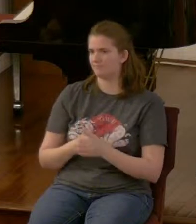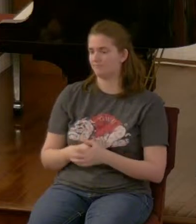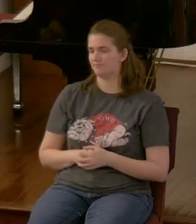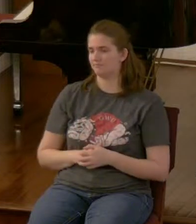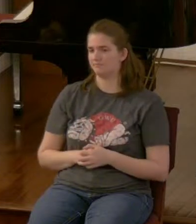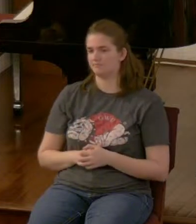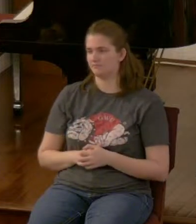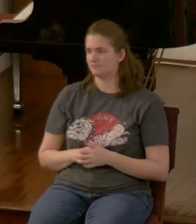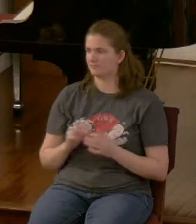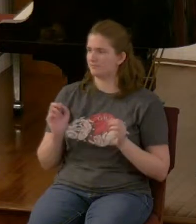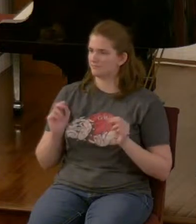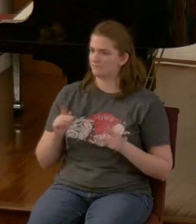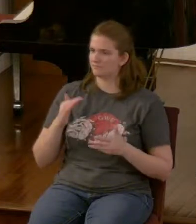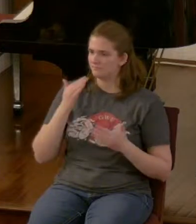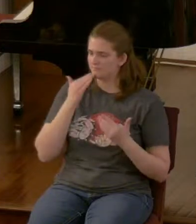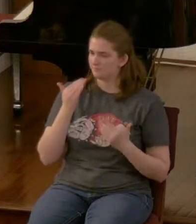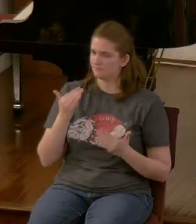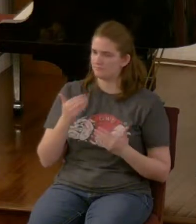okay thank you